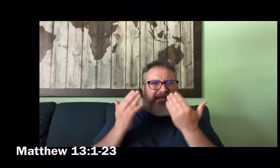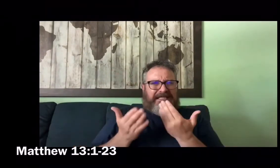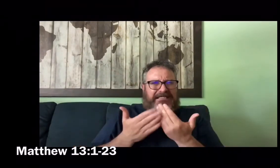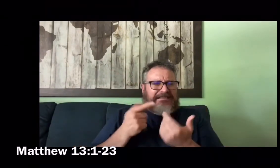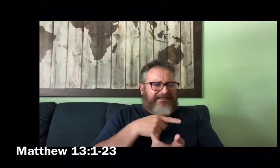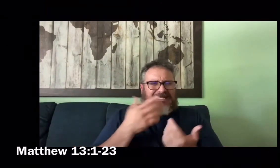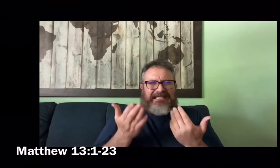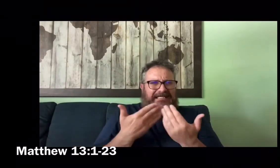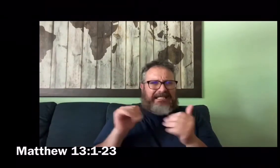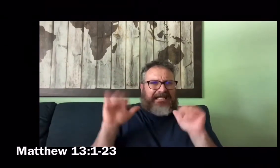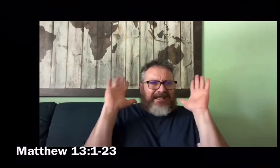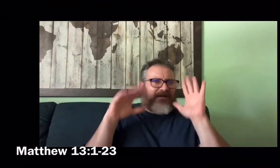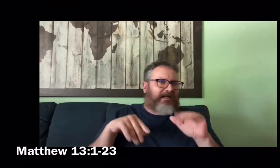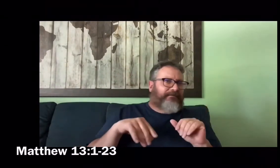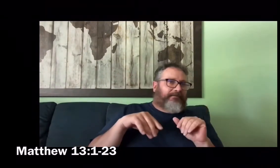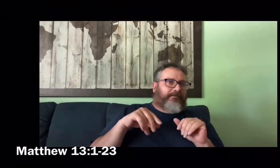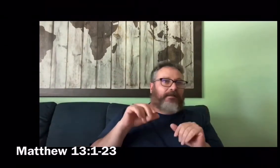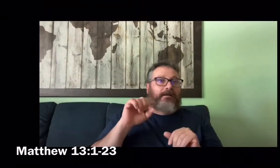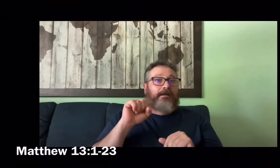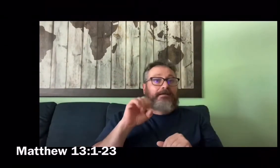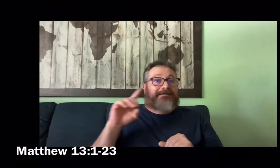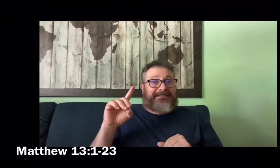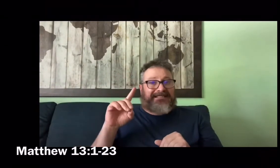he immediately falls away.